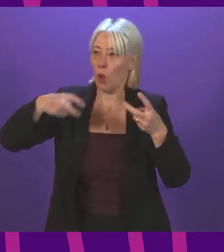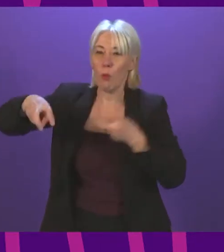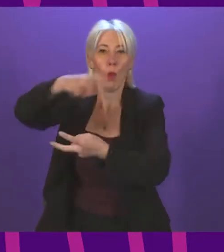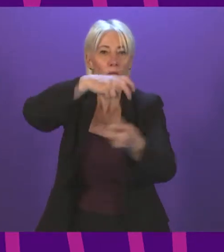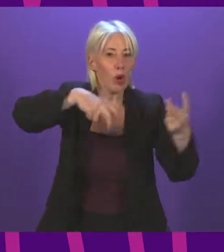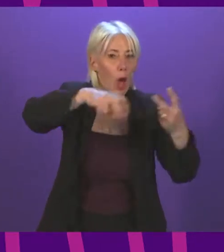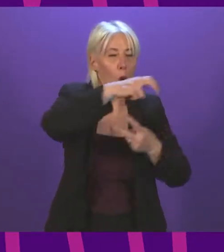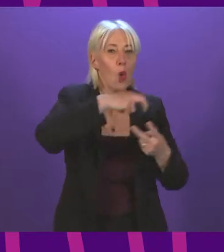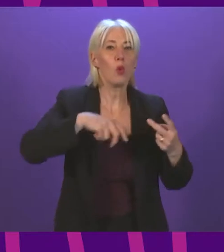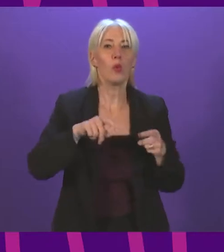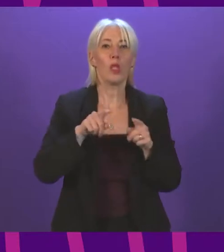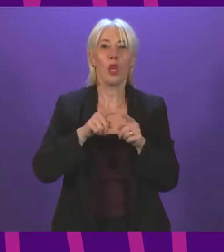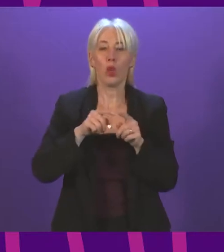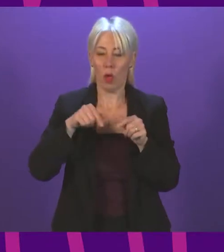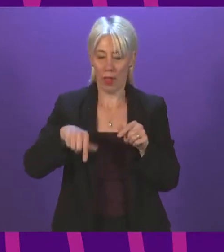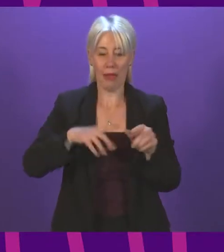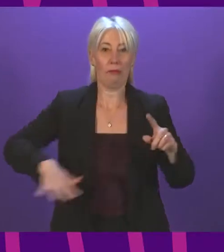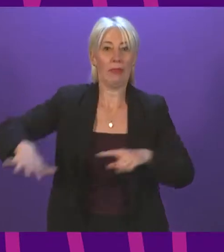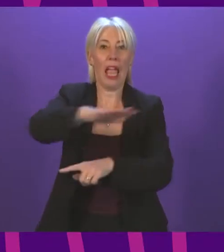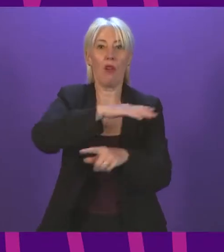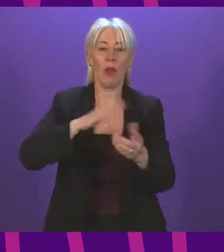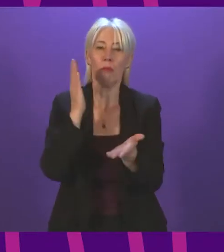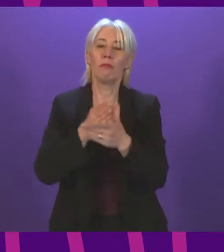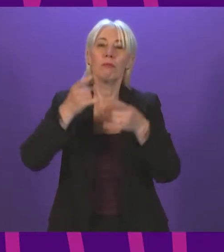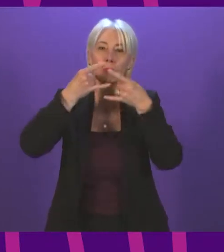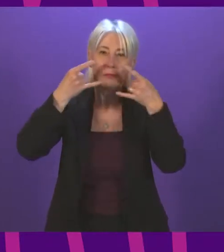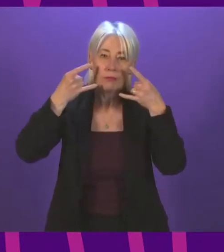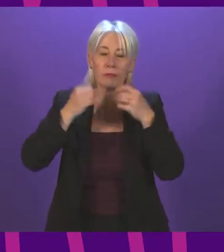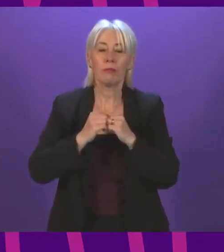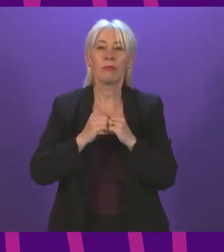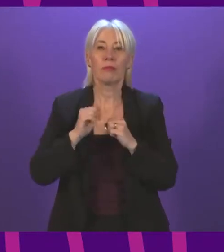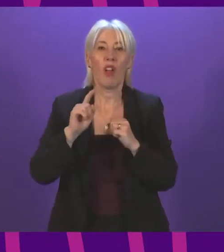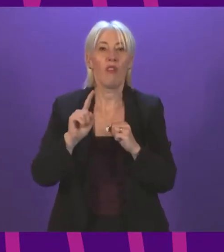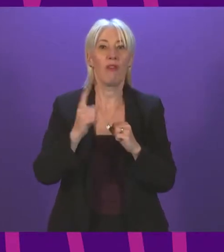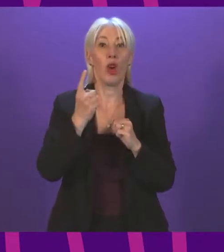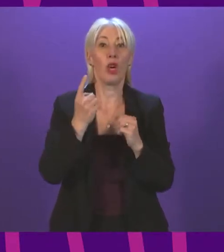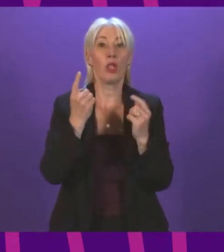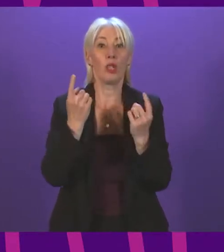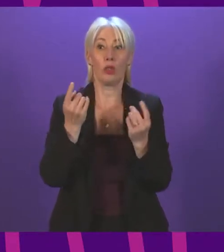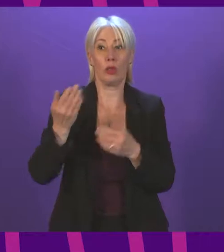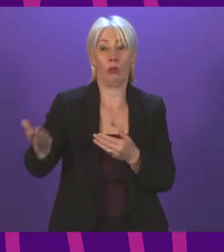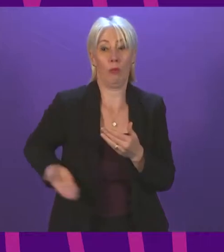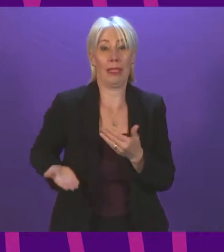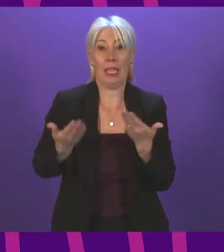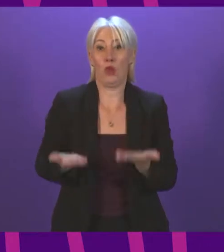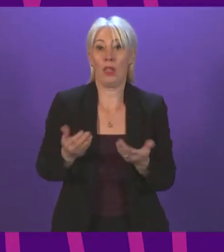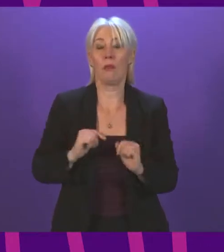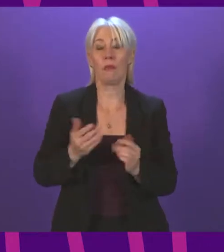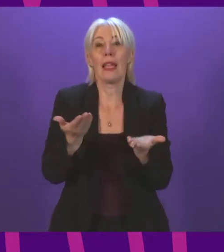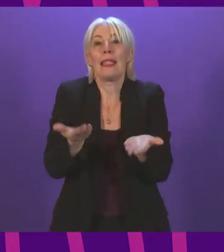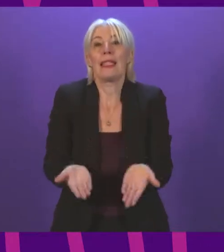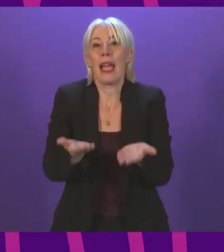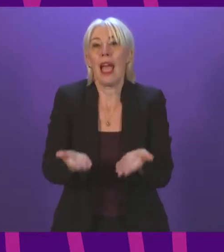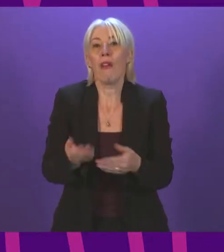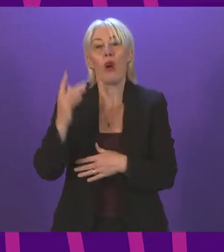the chamber and across the Holyrood campus? The first item of business this afternoon is time for reflection. Our time for